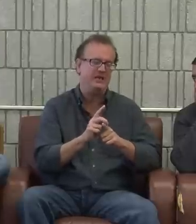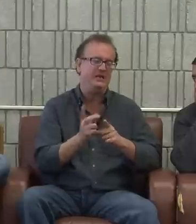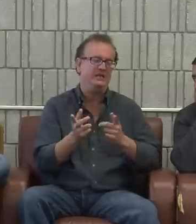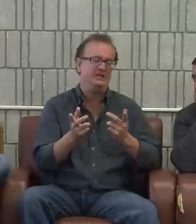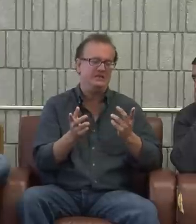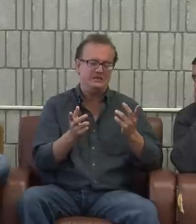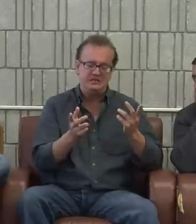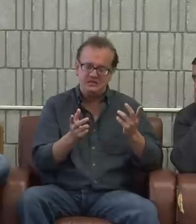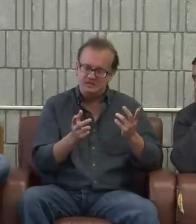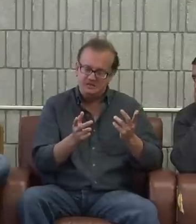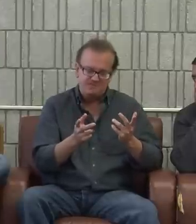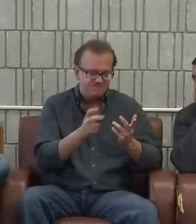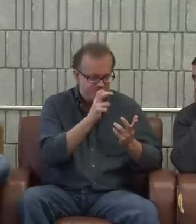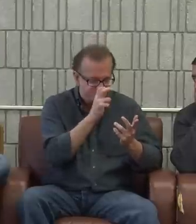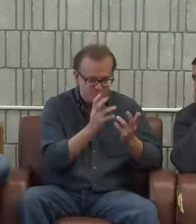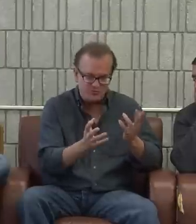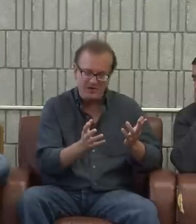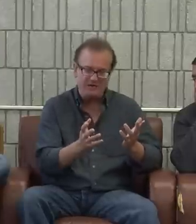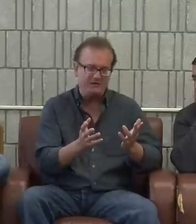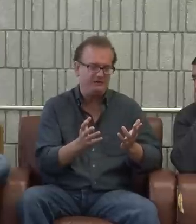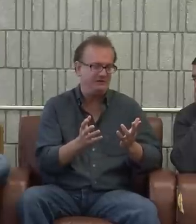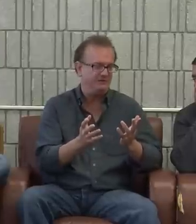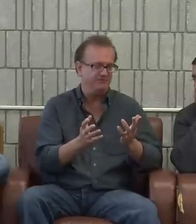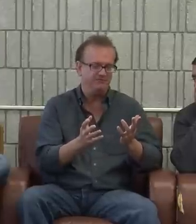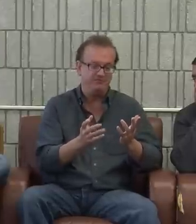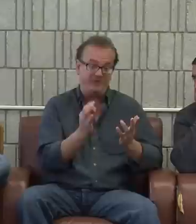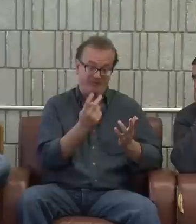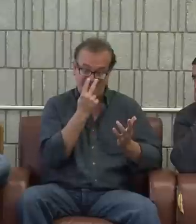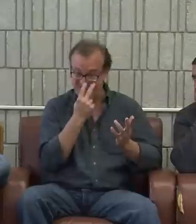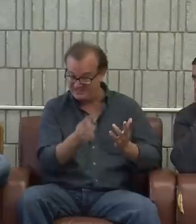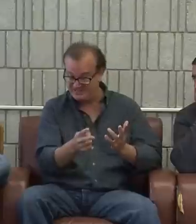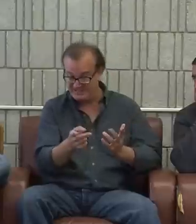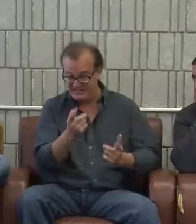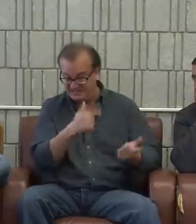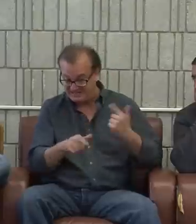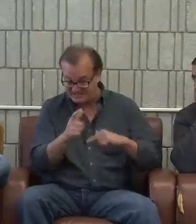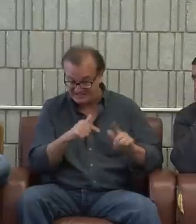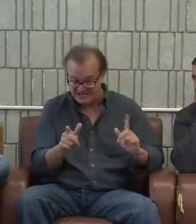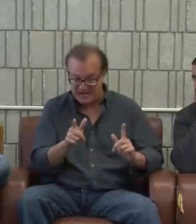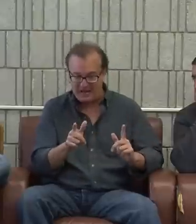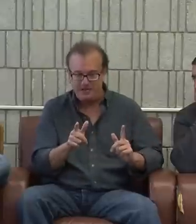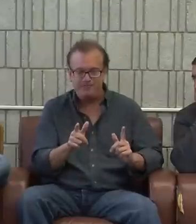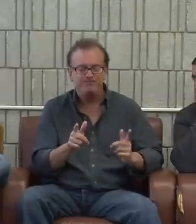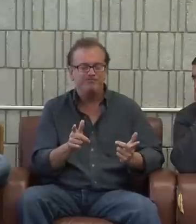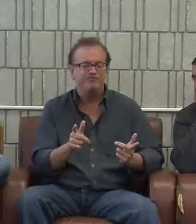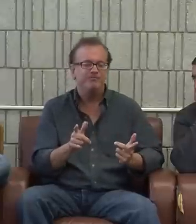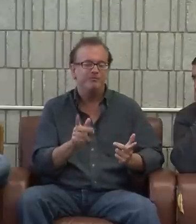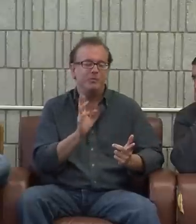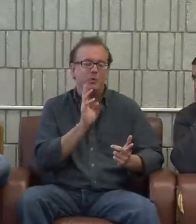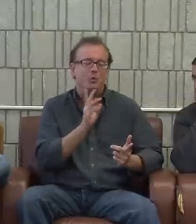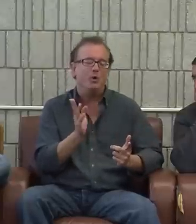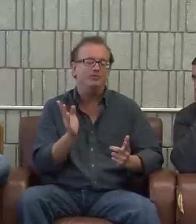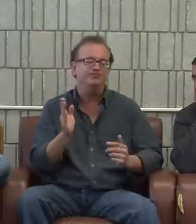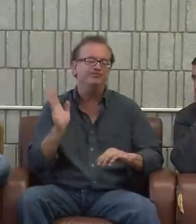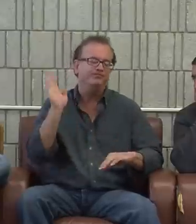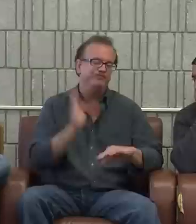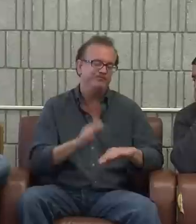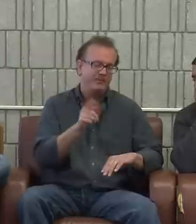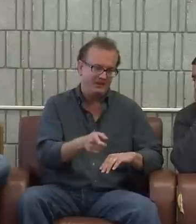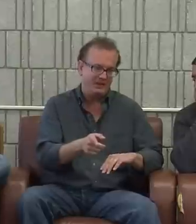oral, very disciplined in that regard and really strict. If they saw you signing, then you would get